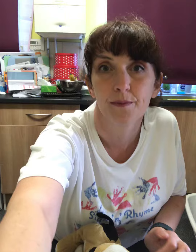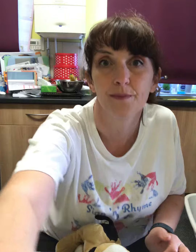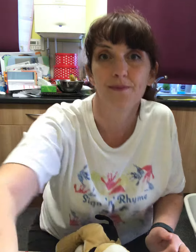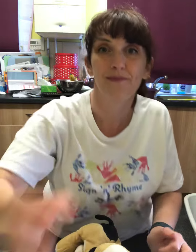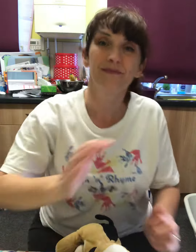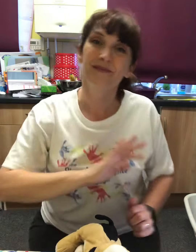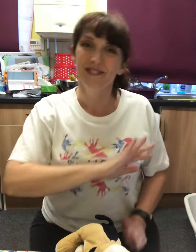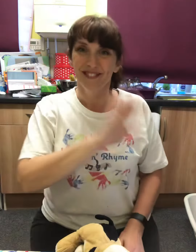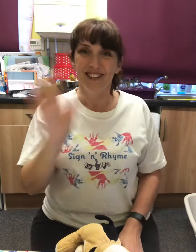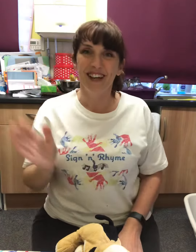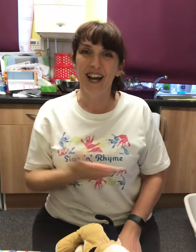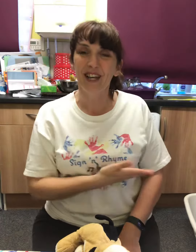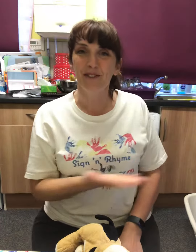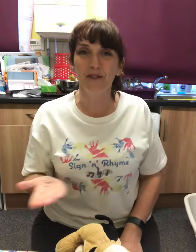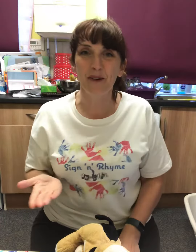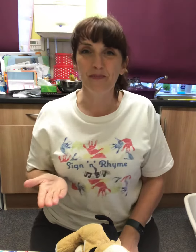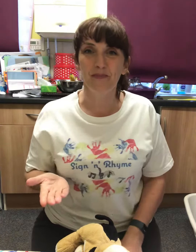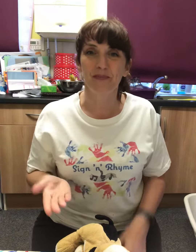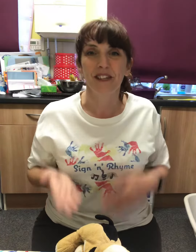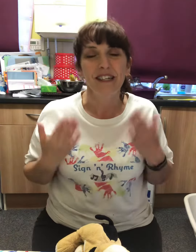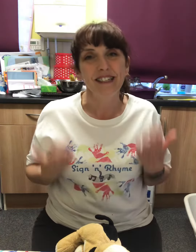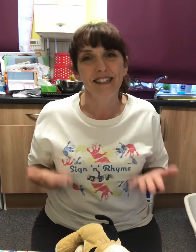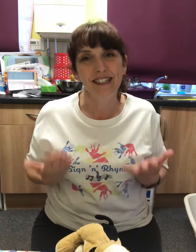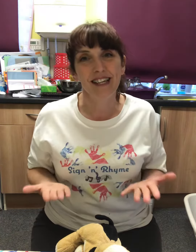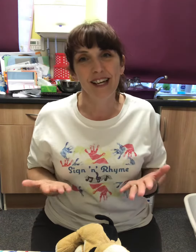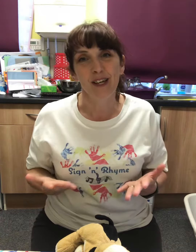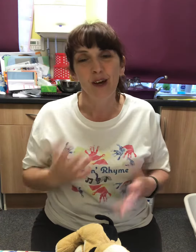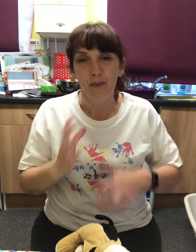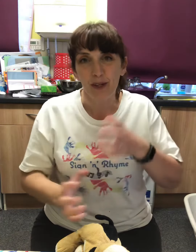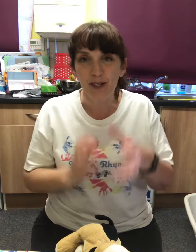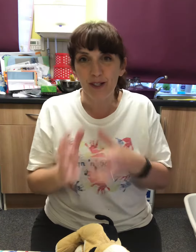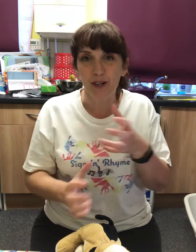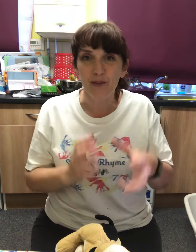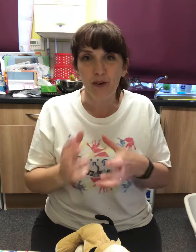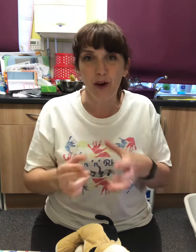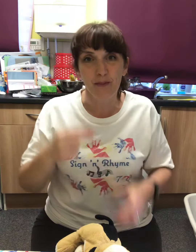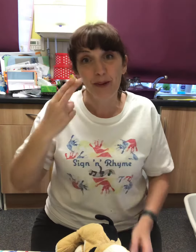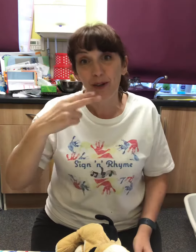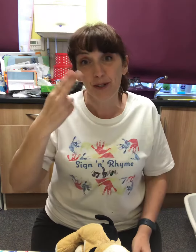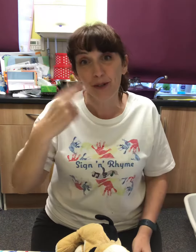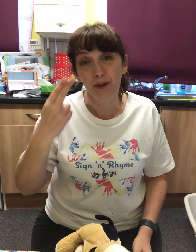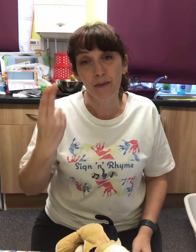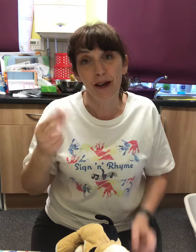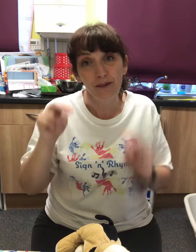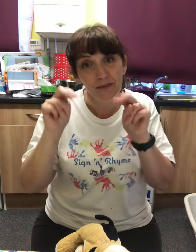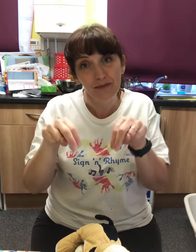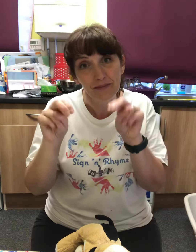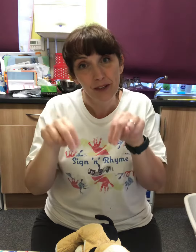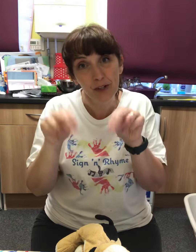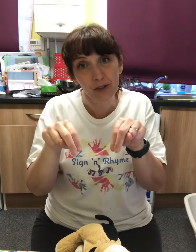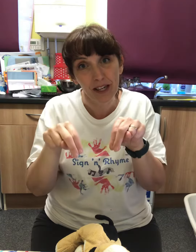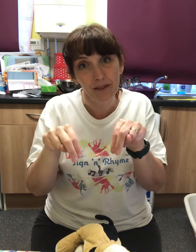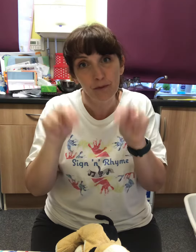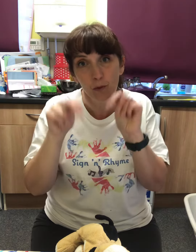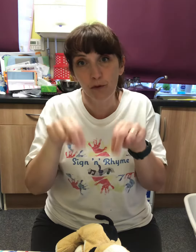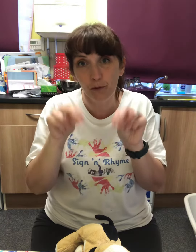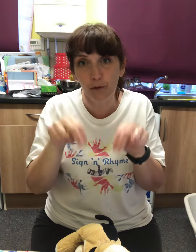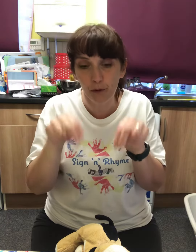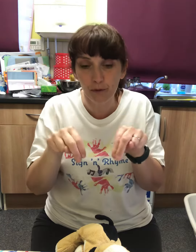Hello everyone. Today we're going to sign and rhyme a song about a doggie. Woof woof woof.